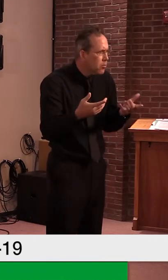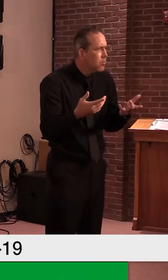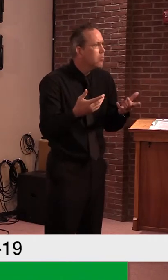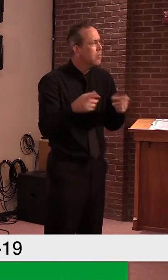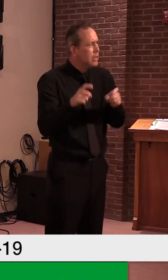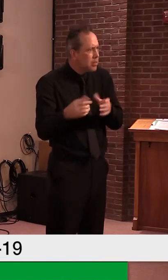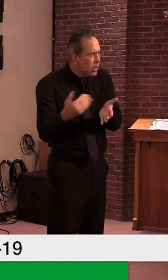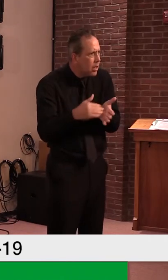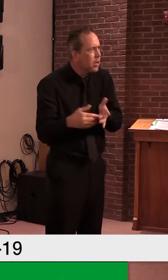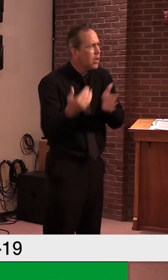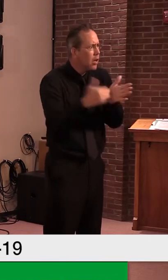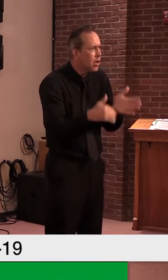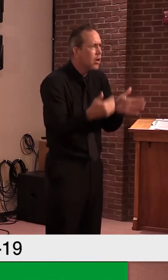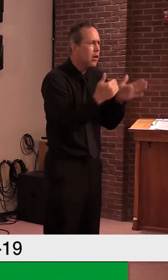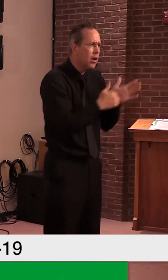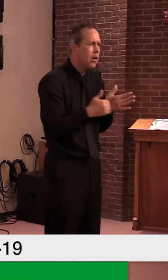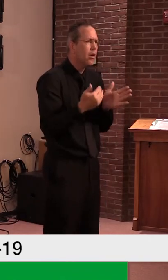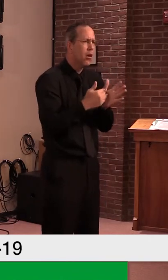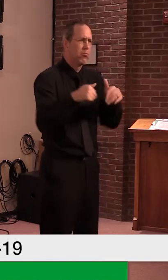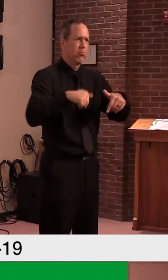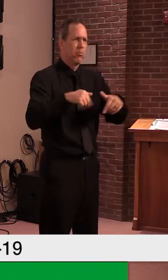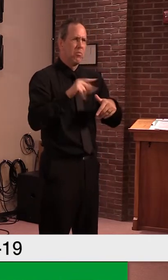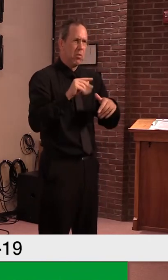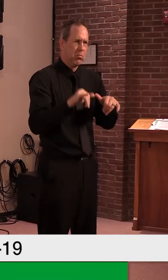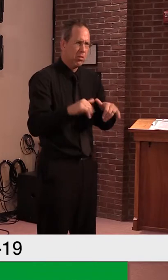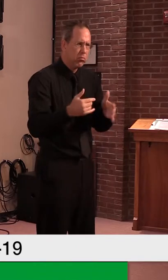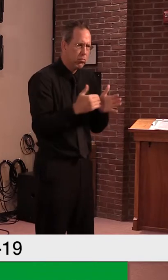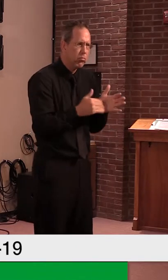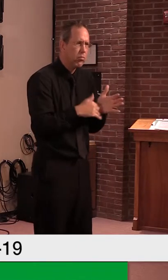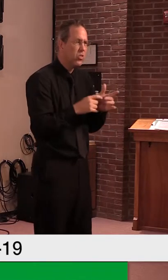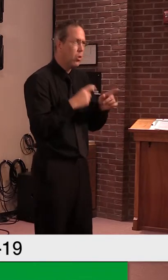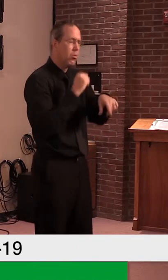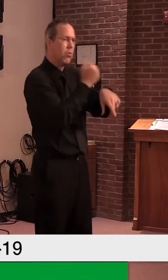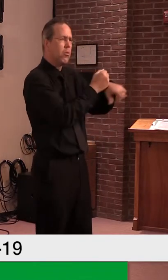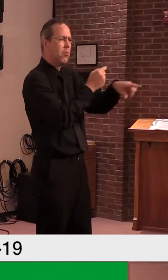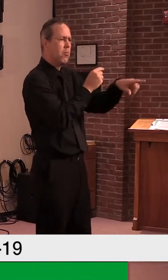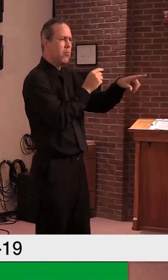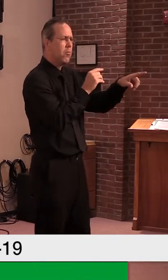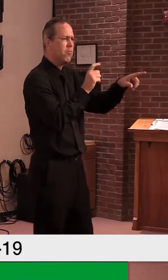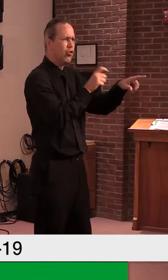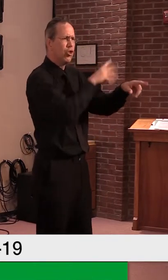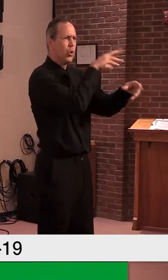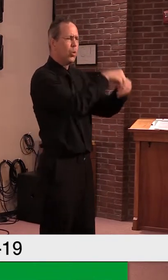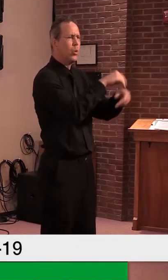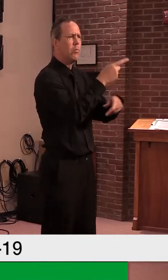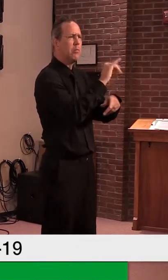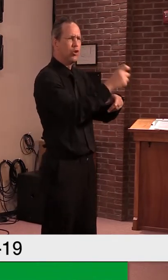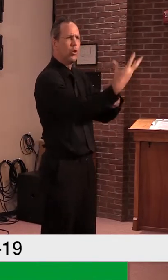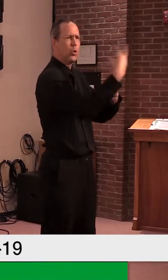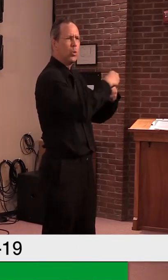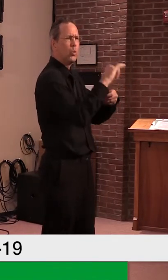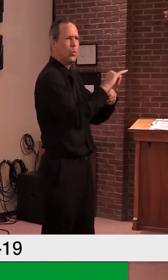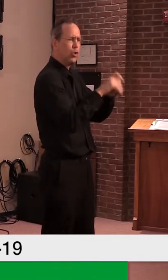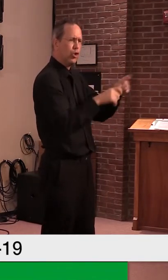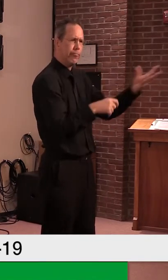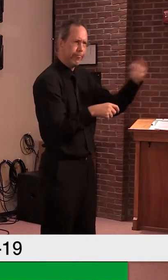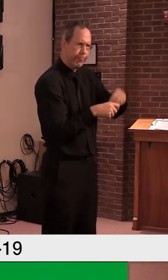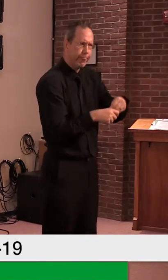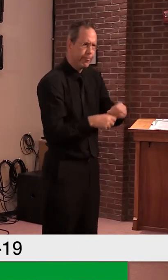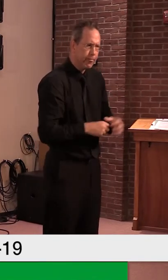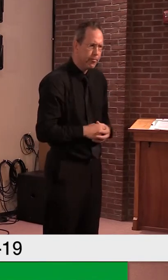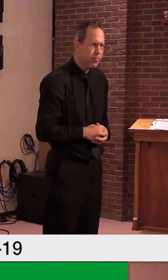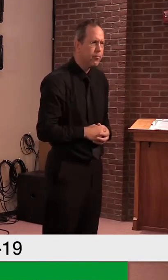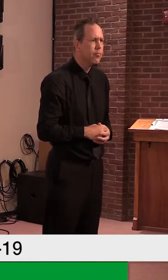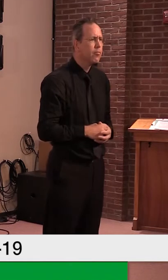I, we want a procedure, and that has been started now. Um, we were with their test where they tested the entire population.